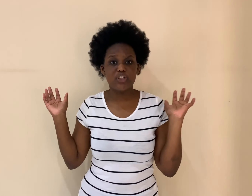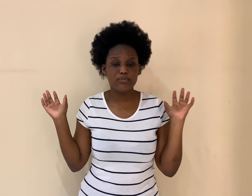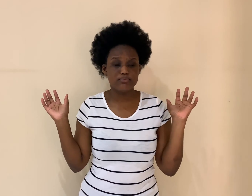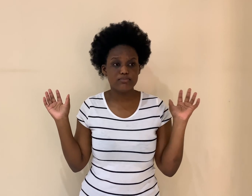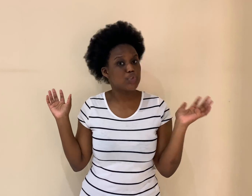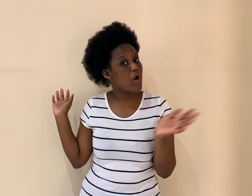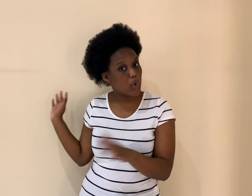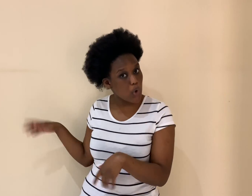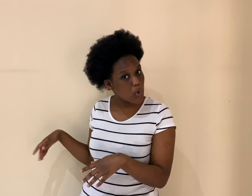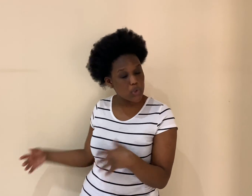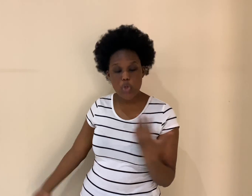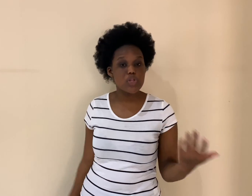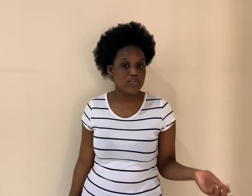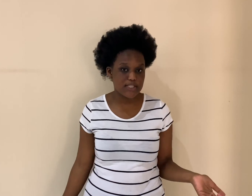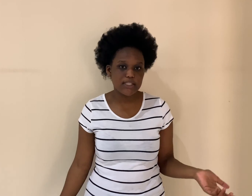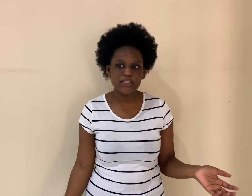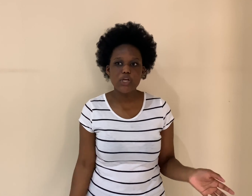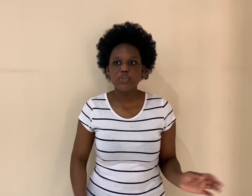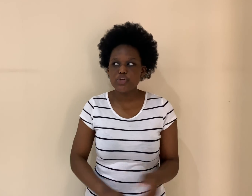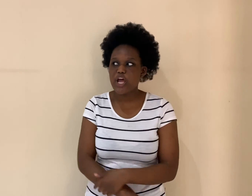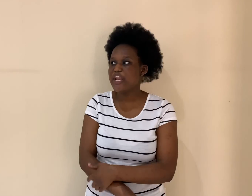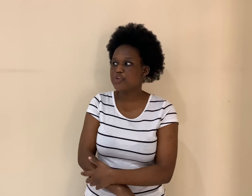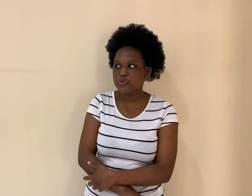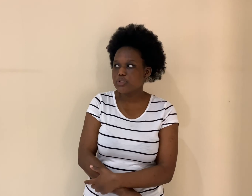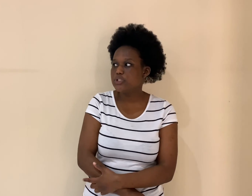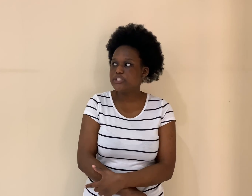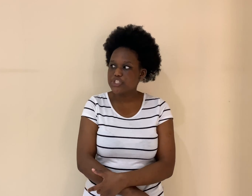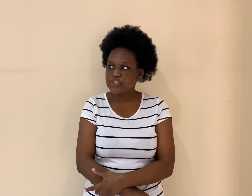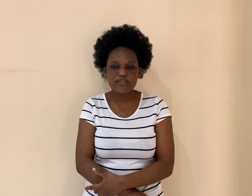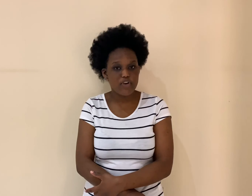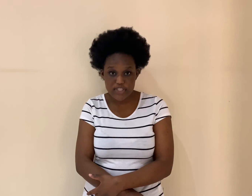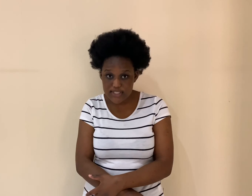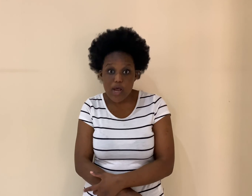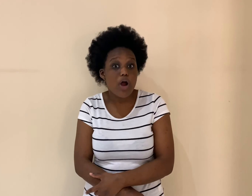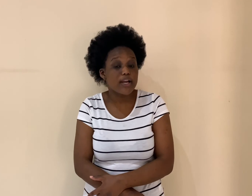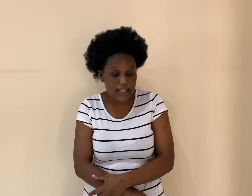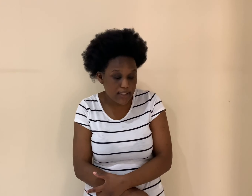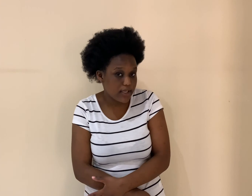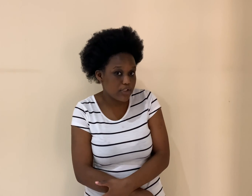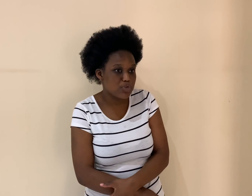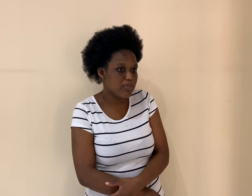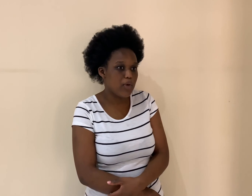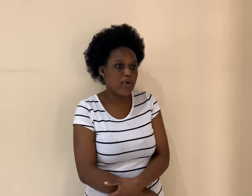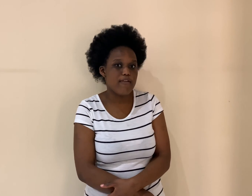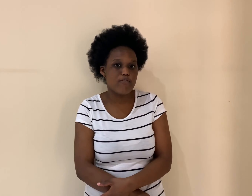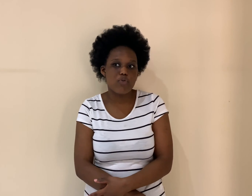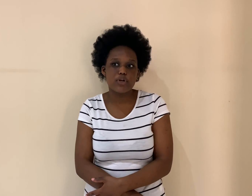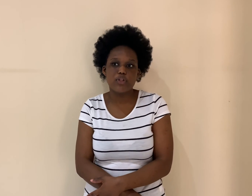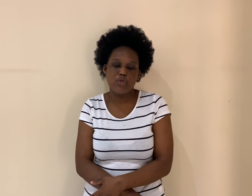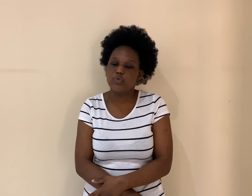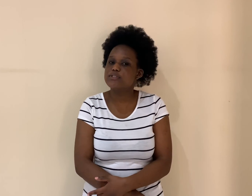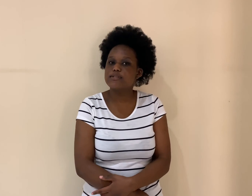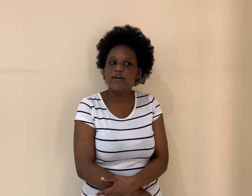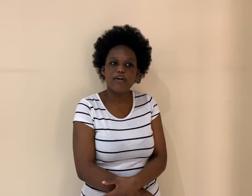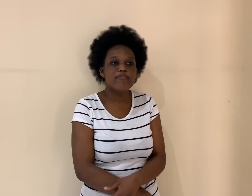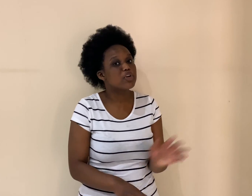charcoal, all those things. yeah, natural indigenous forests are cleared to make way for those forest